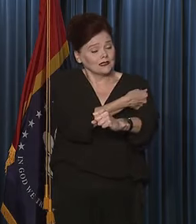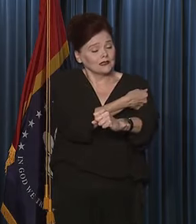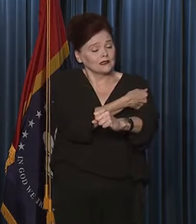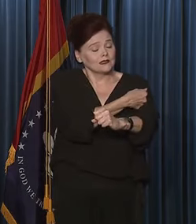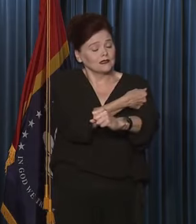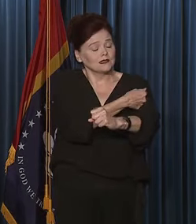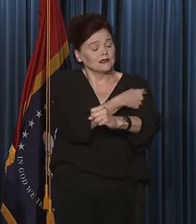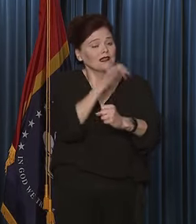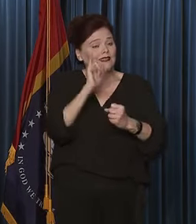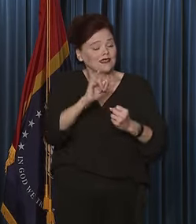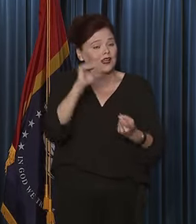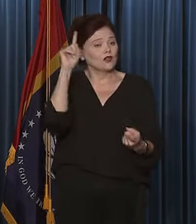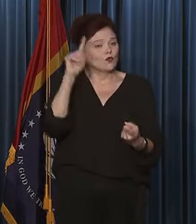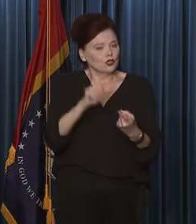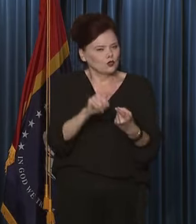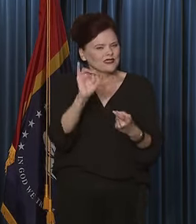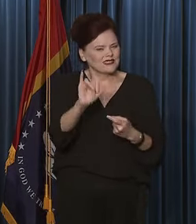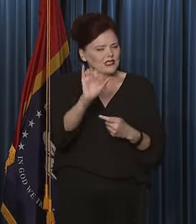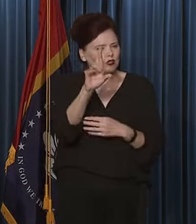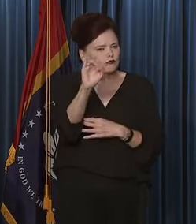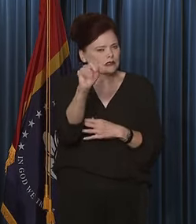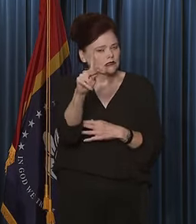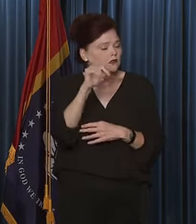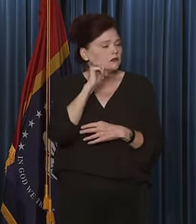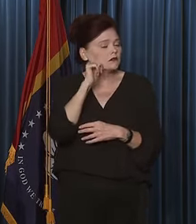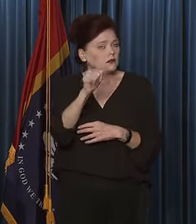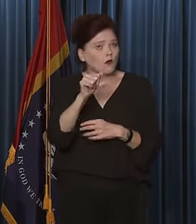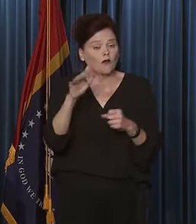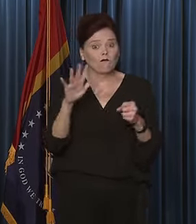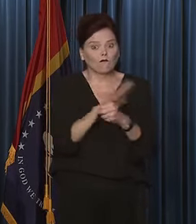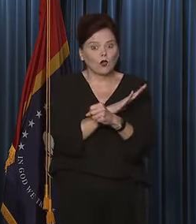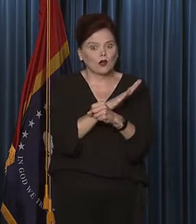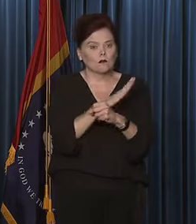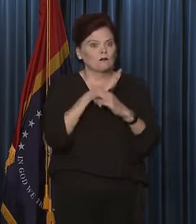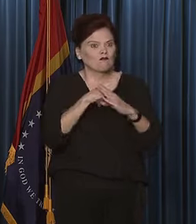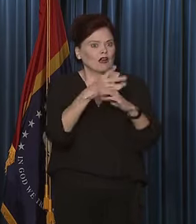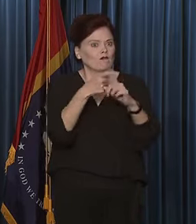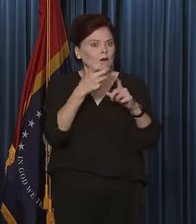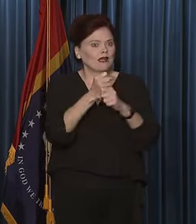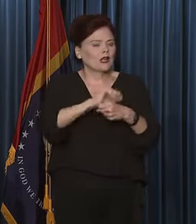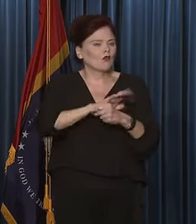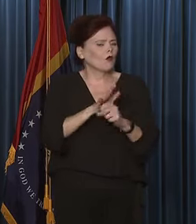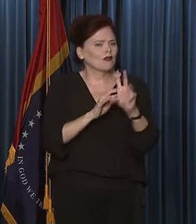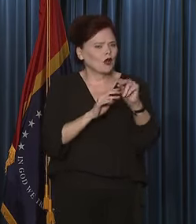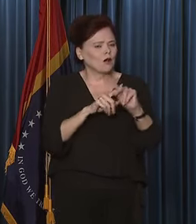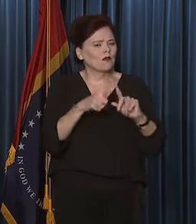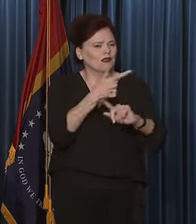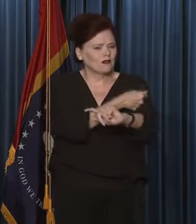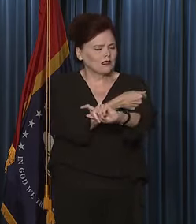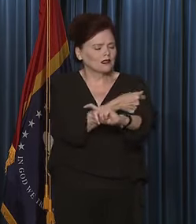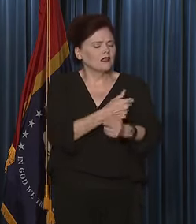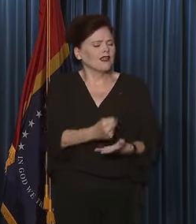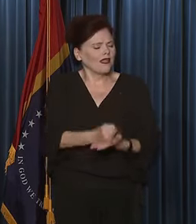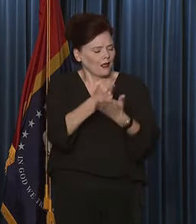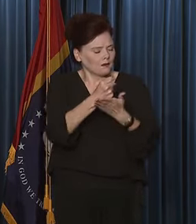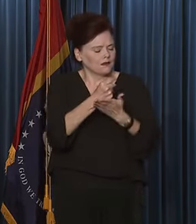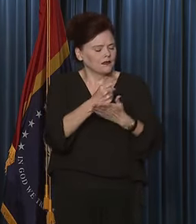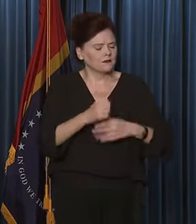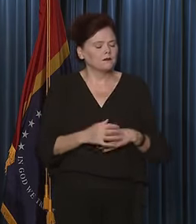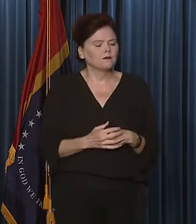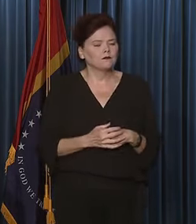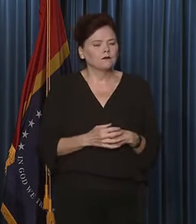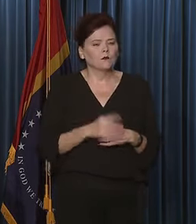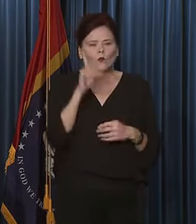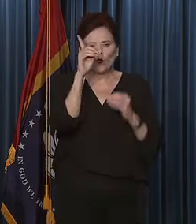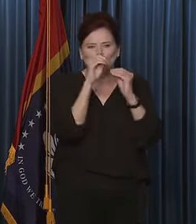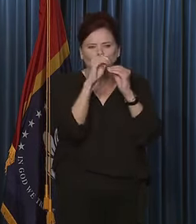reduces your risk, doesn't eliminate it. It reduces your risk considerably of that. So I'm